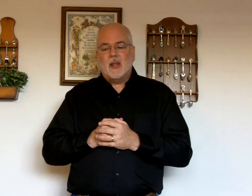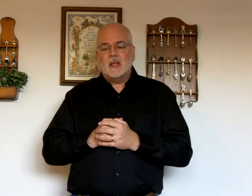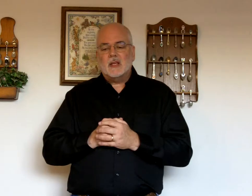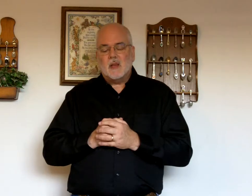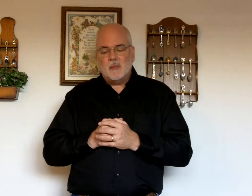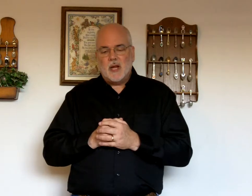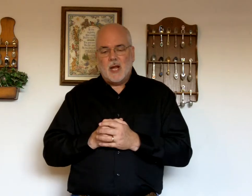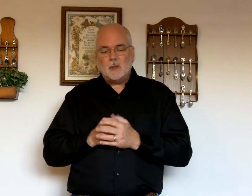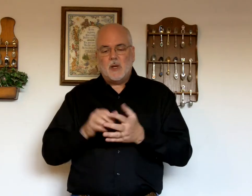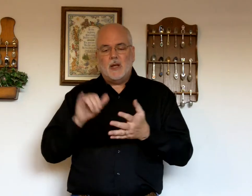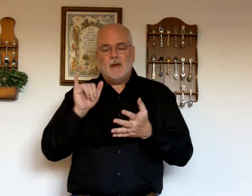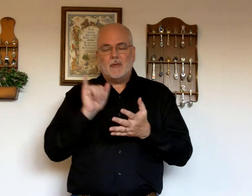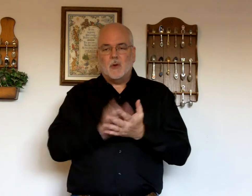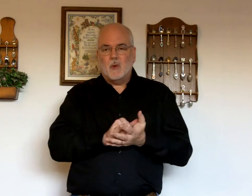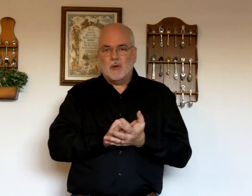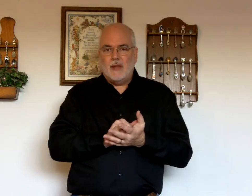Sometimes we leave out the word that.